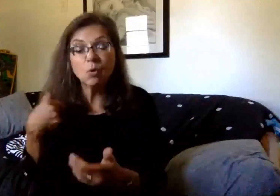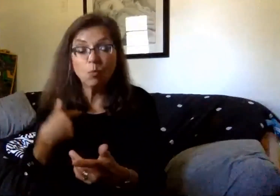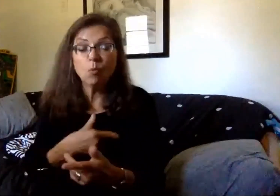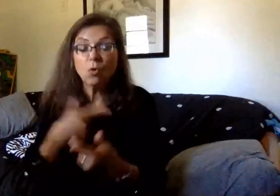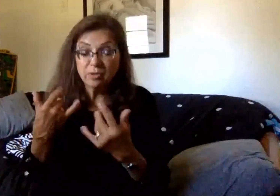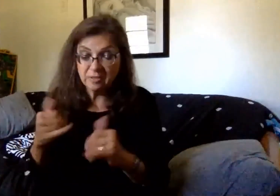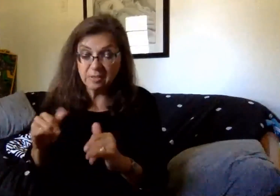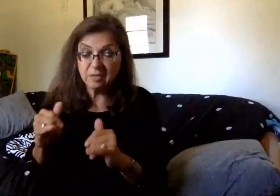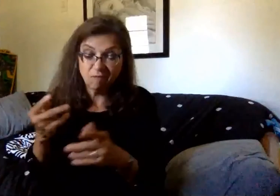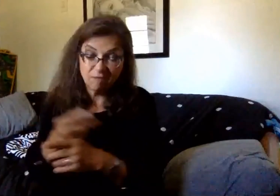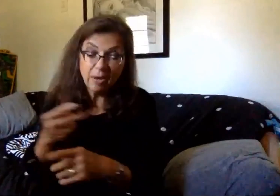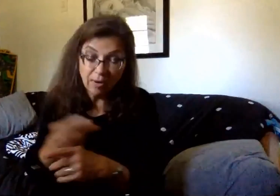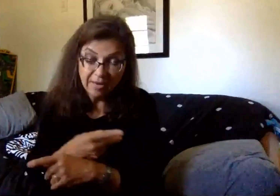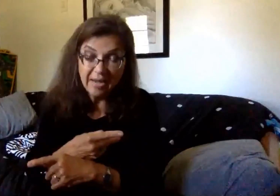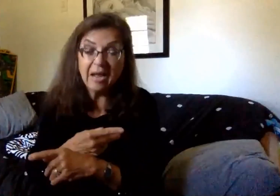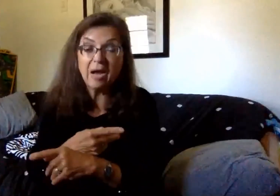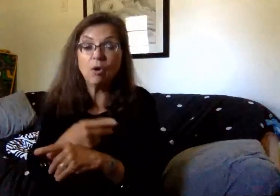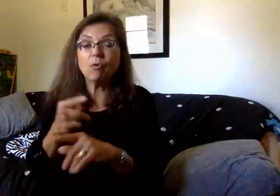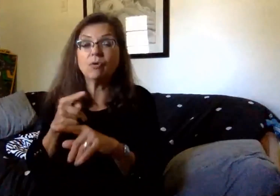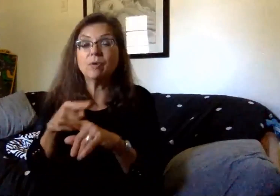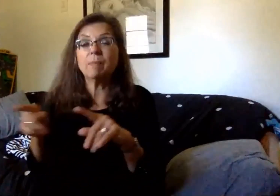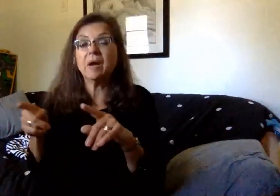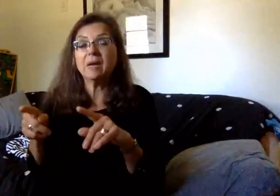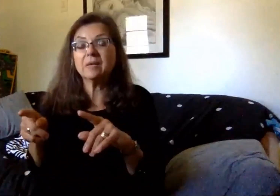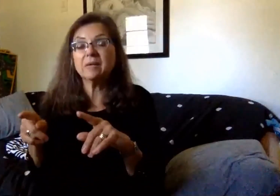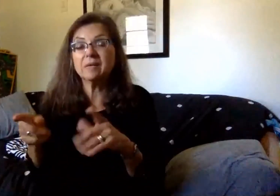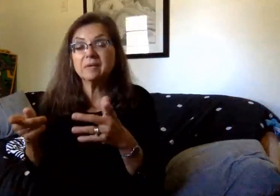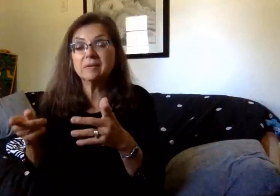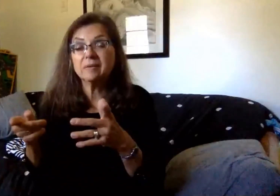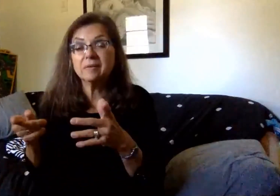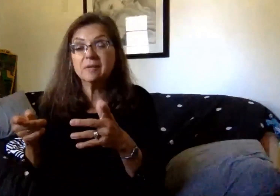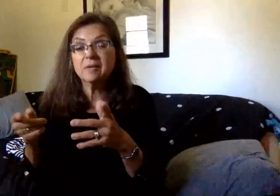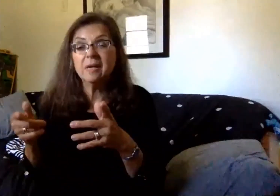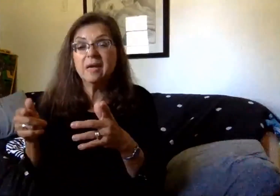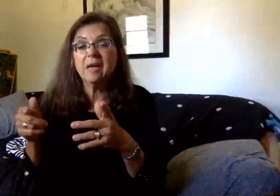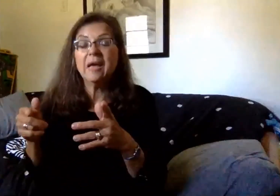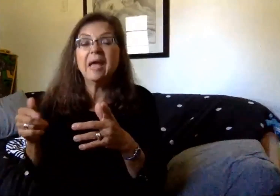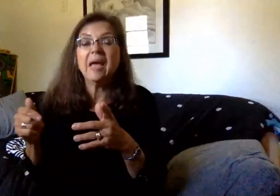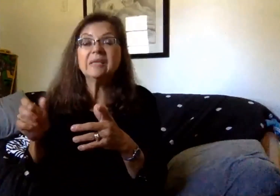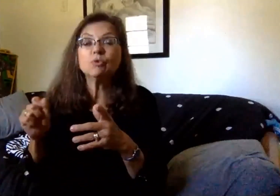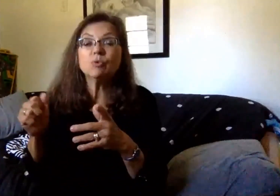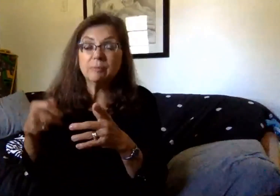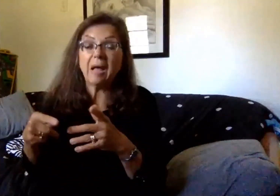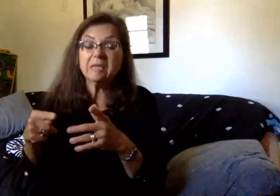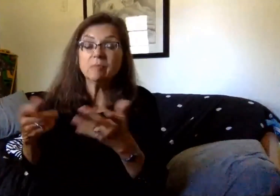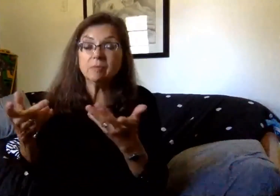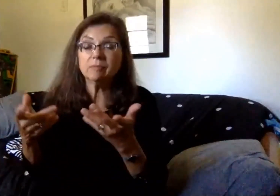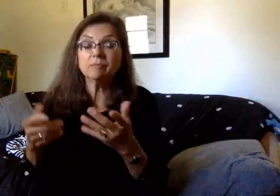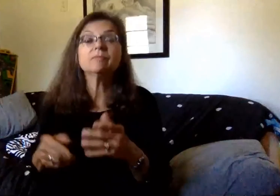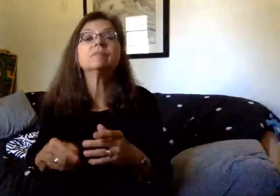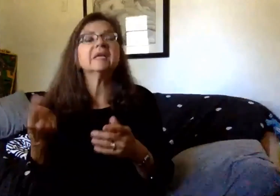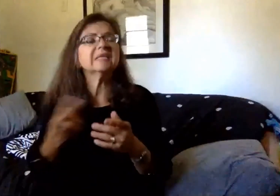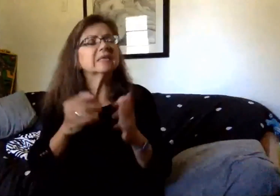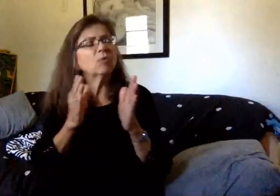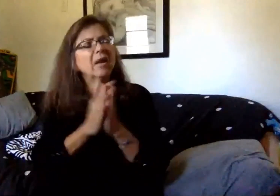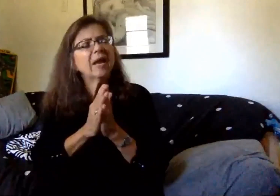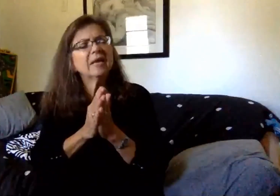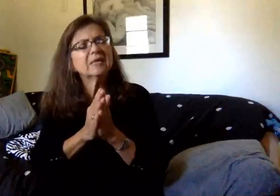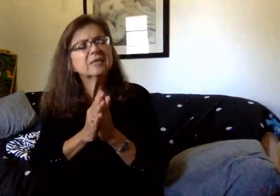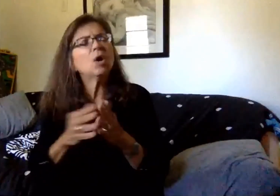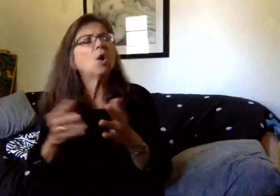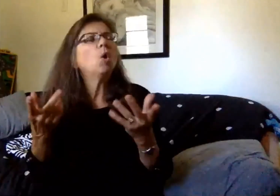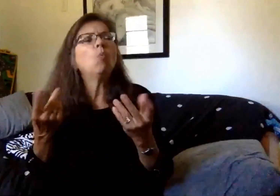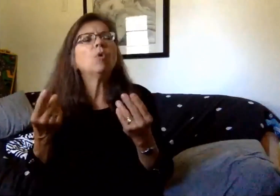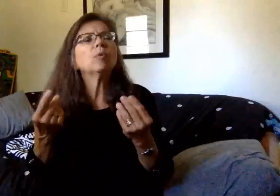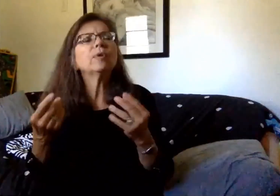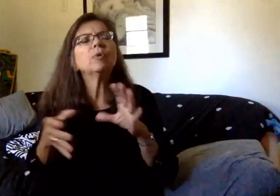get information out. believe Mr. Zinkowitz said as soon as possible next week or the week after. So the question was asked, what measures will be put in place while